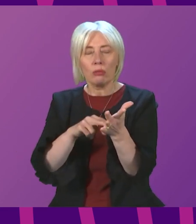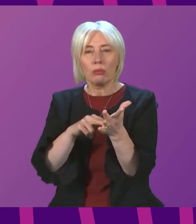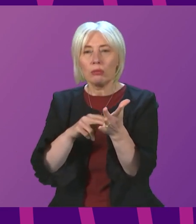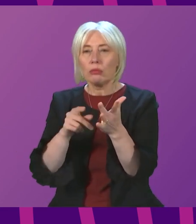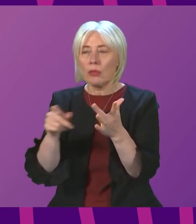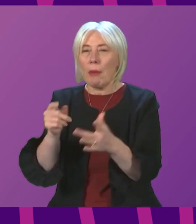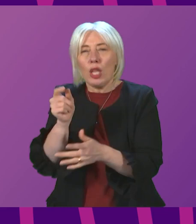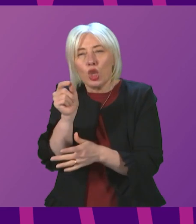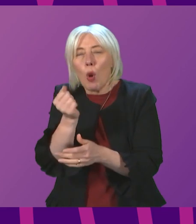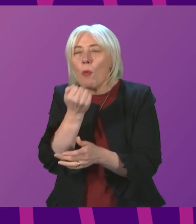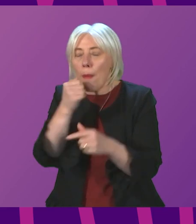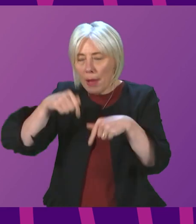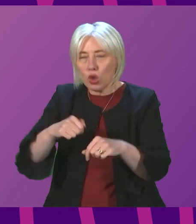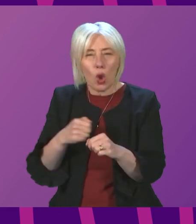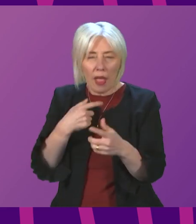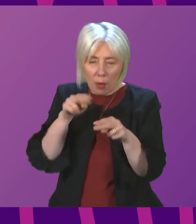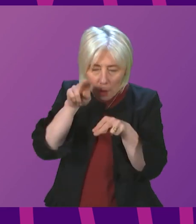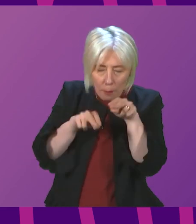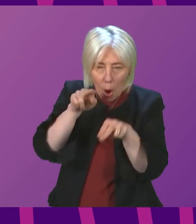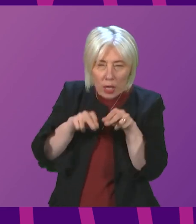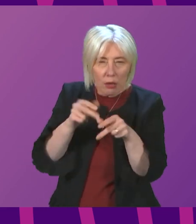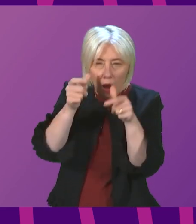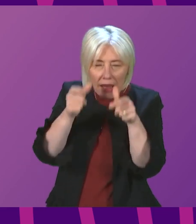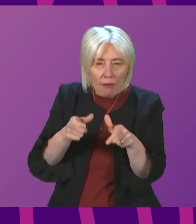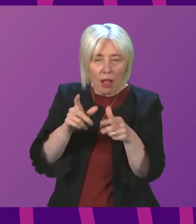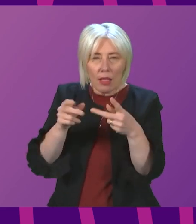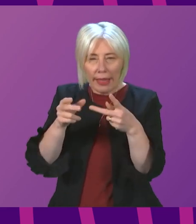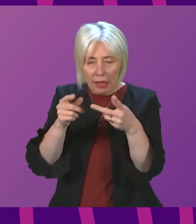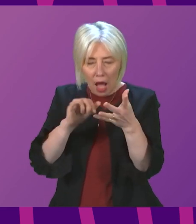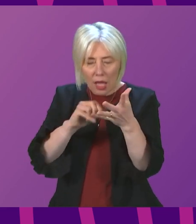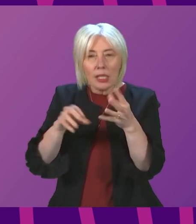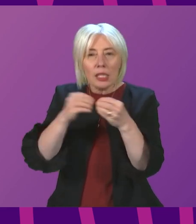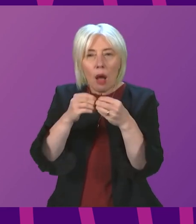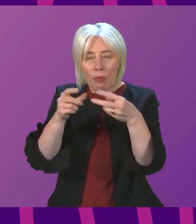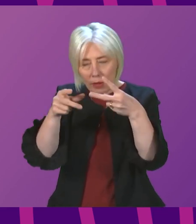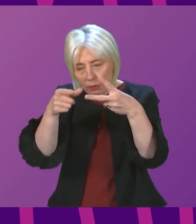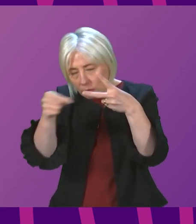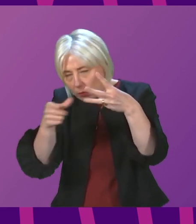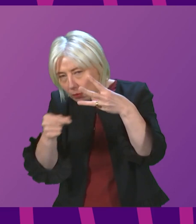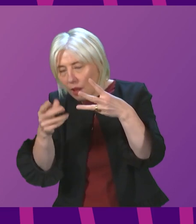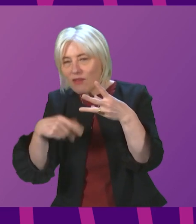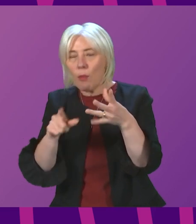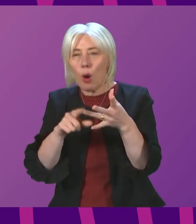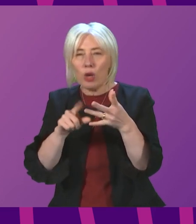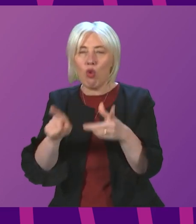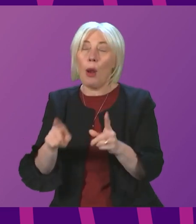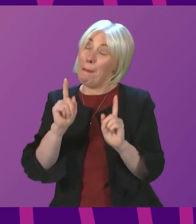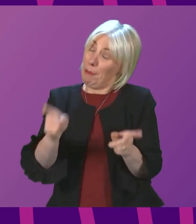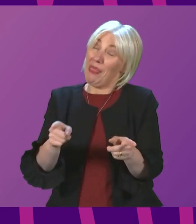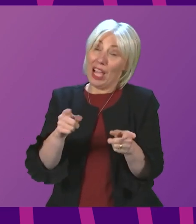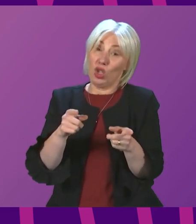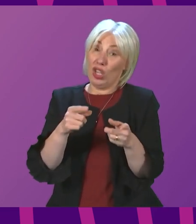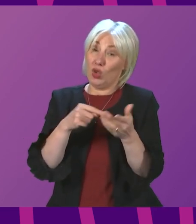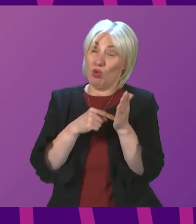We in Scotland, but we are monitoring that carefully. But that, I say simply to illustrate that wider point. And